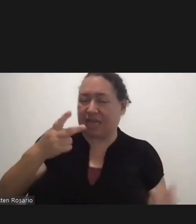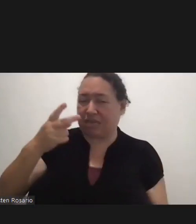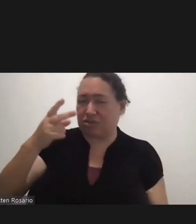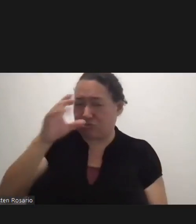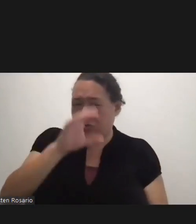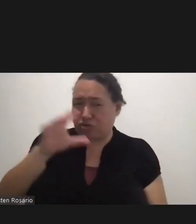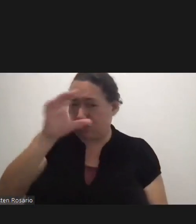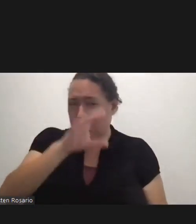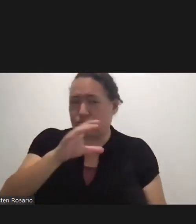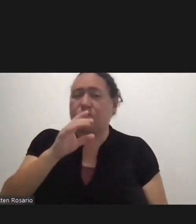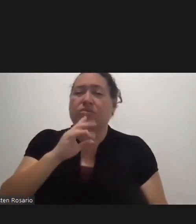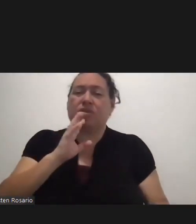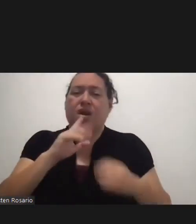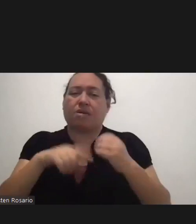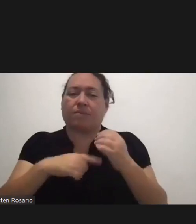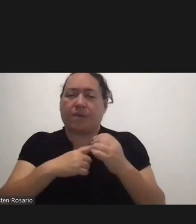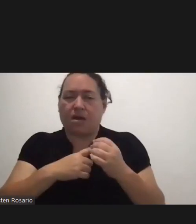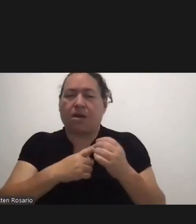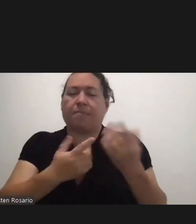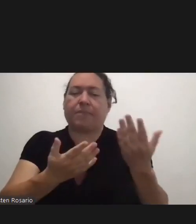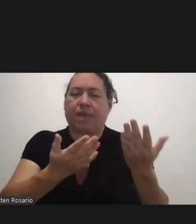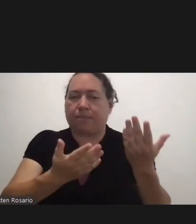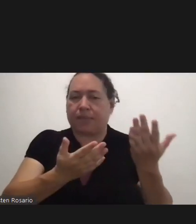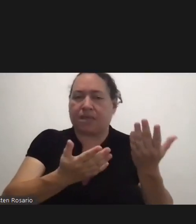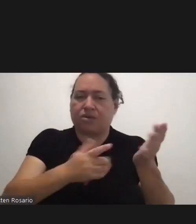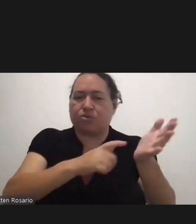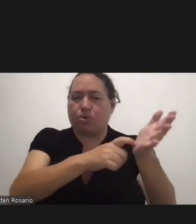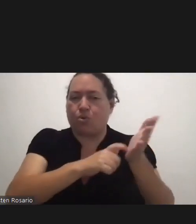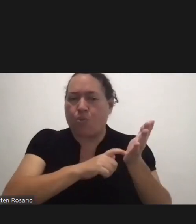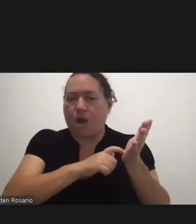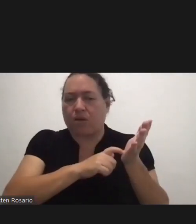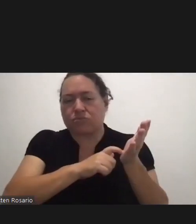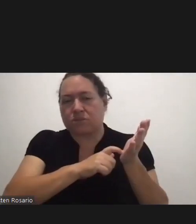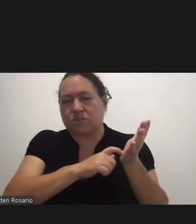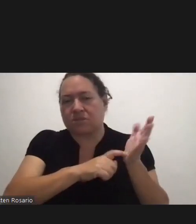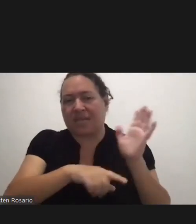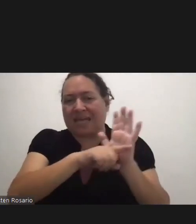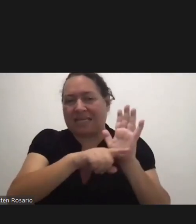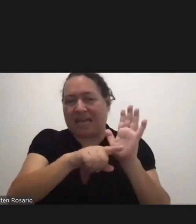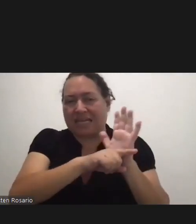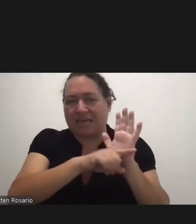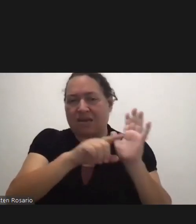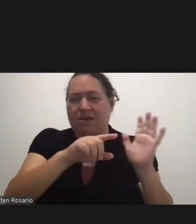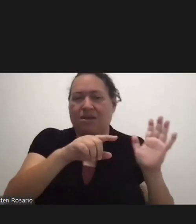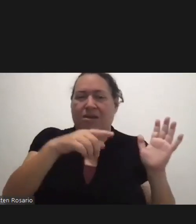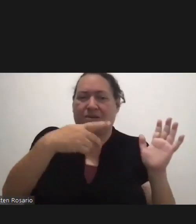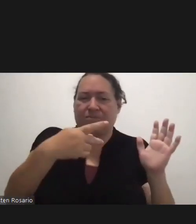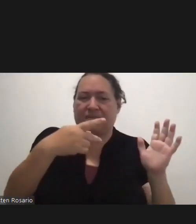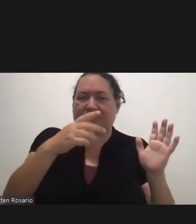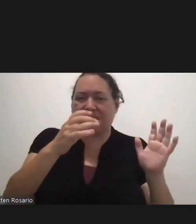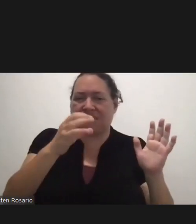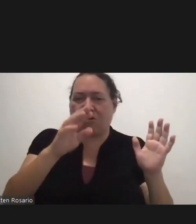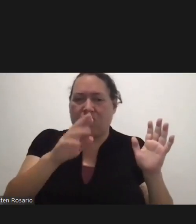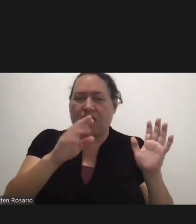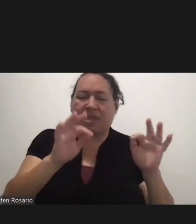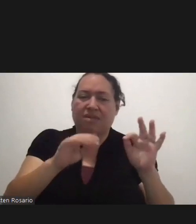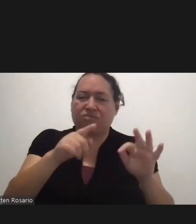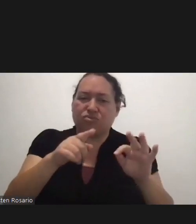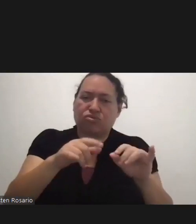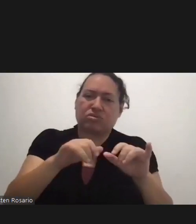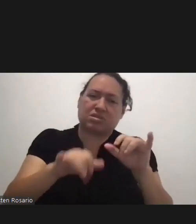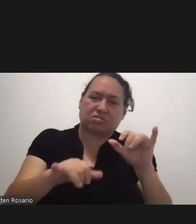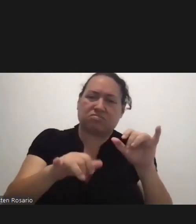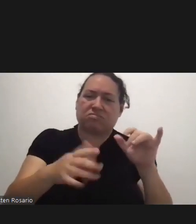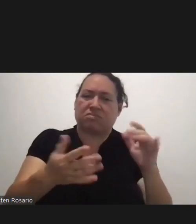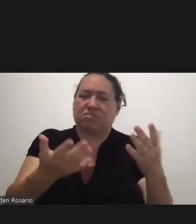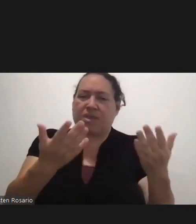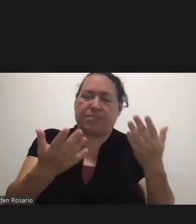Just Requiring Negative PCR To Come In And That If You're Staying From Five To